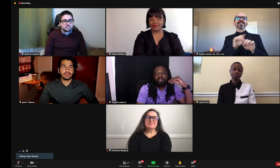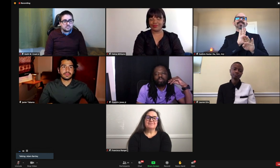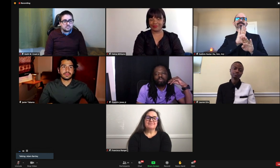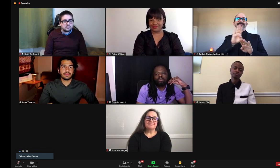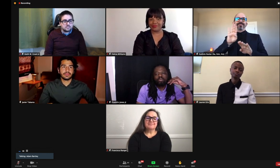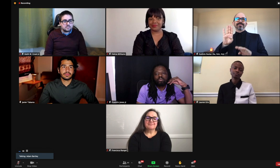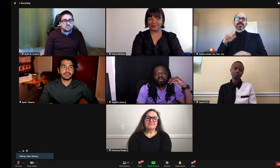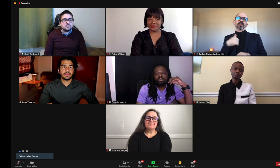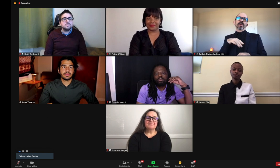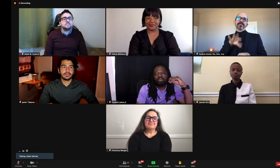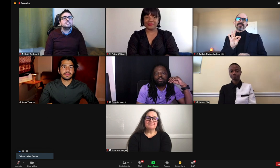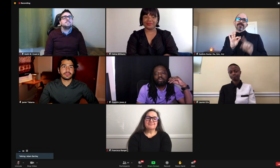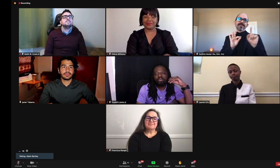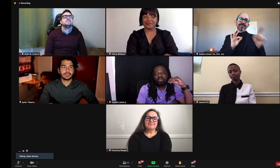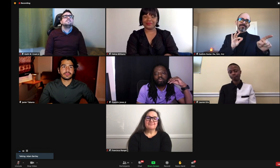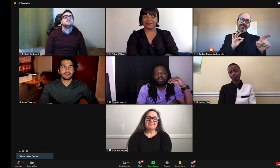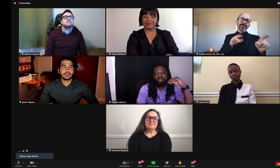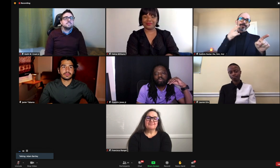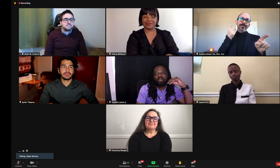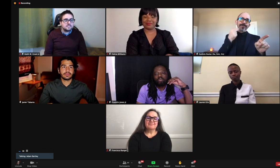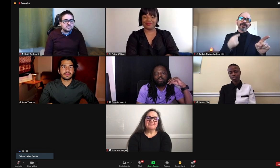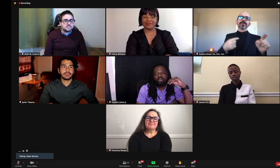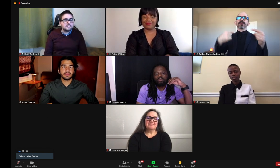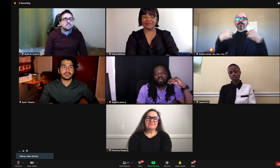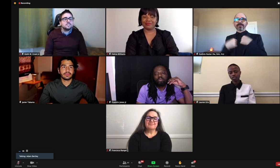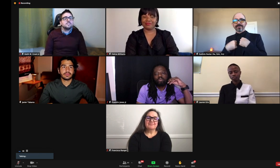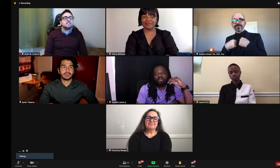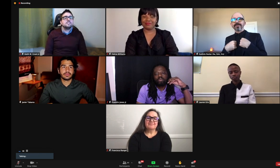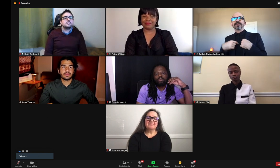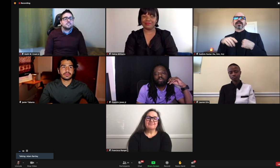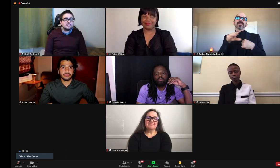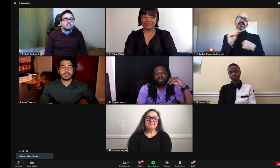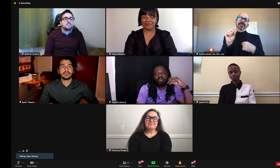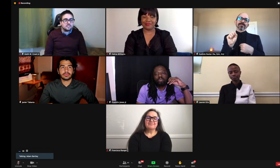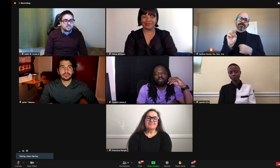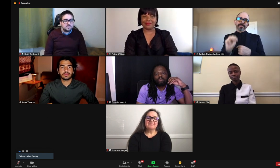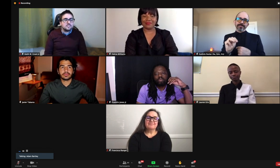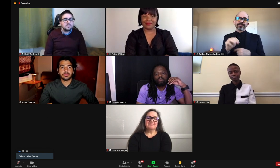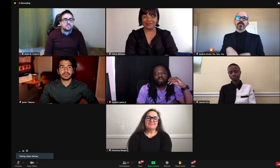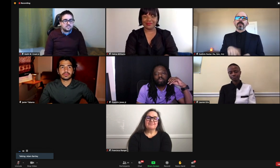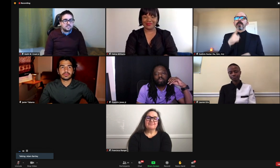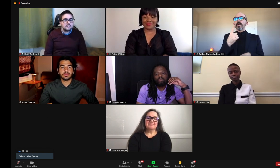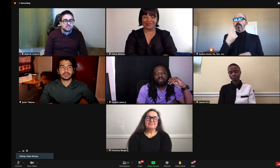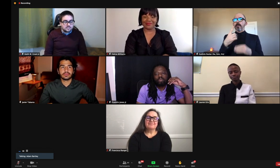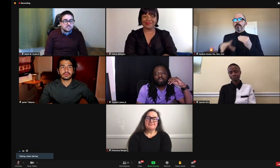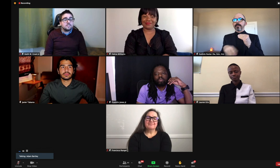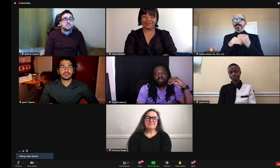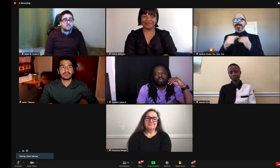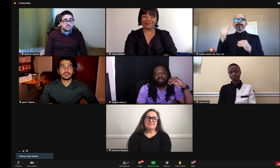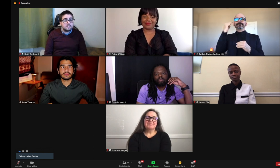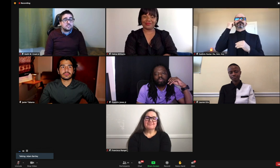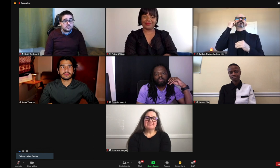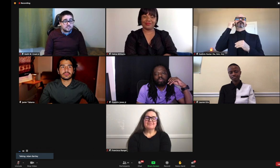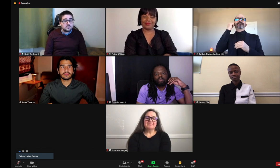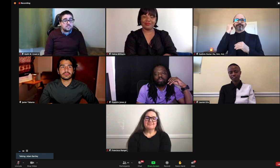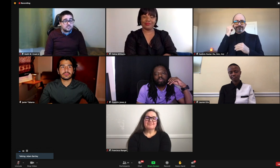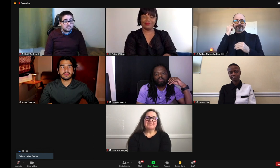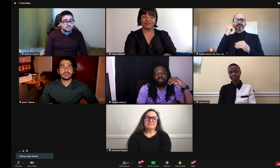that all the time. And so you can find it at LeClaire. You can find it by reaching my office. You can reach it